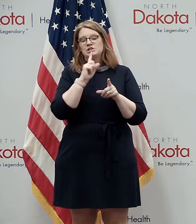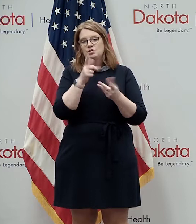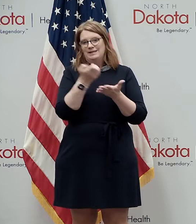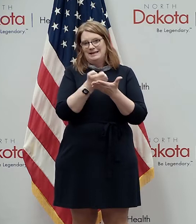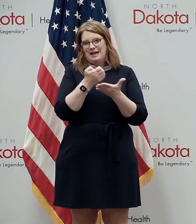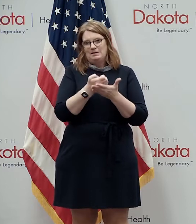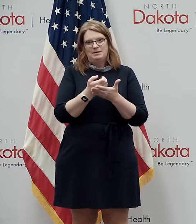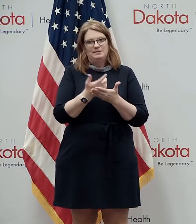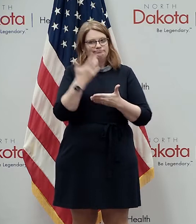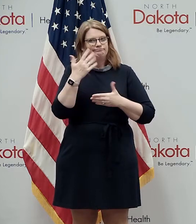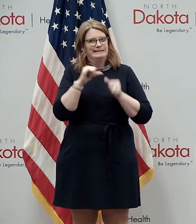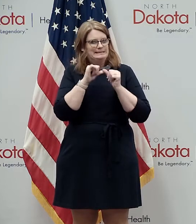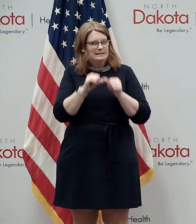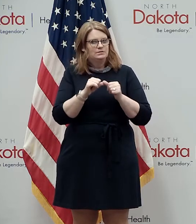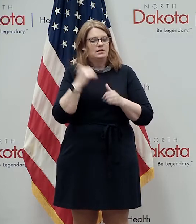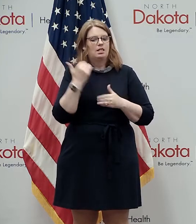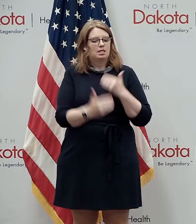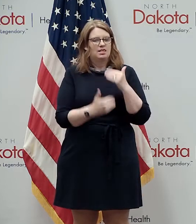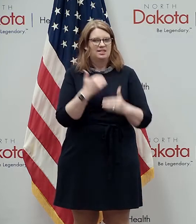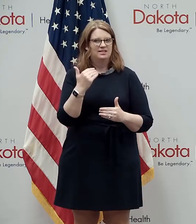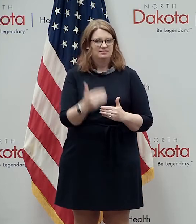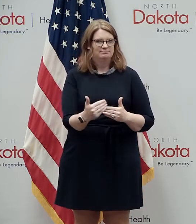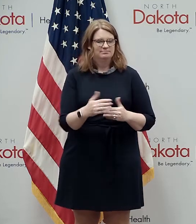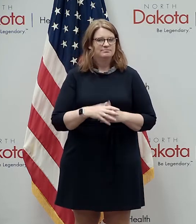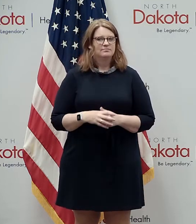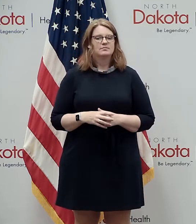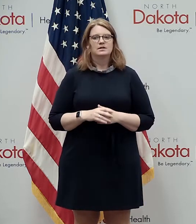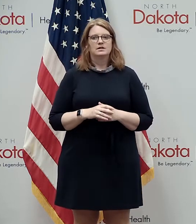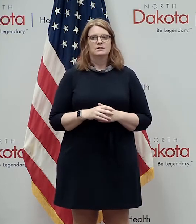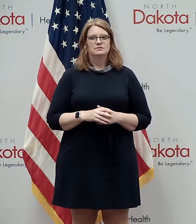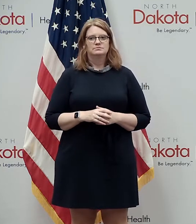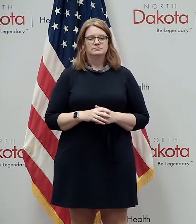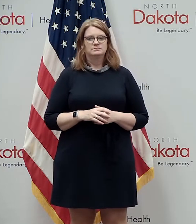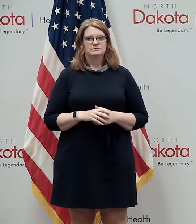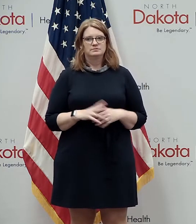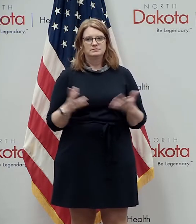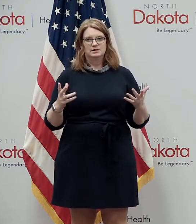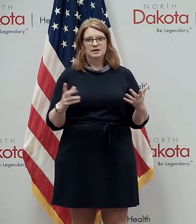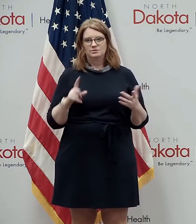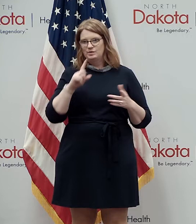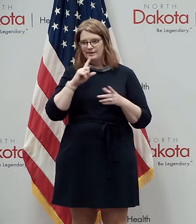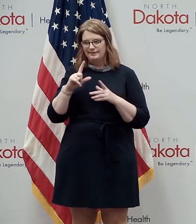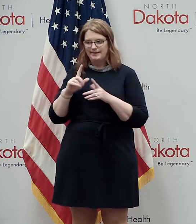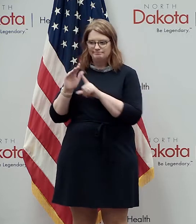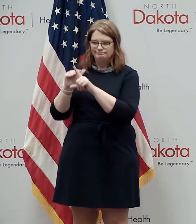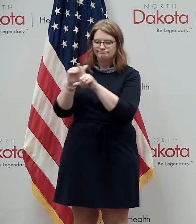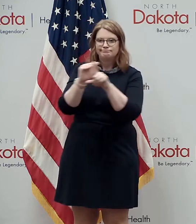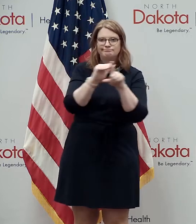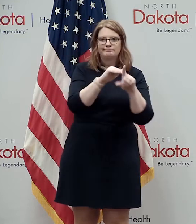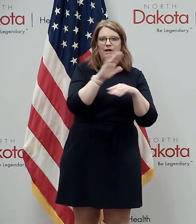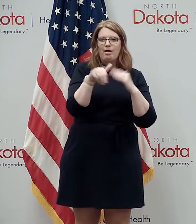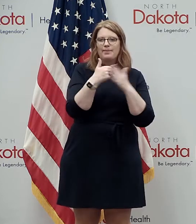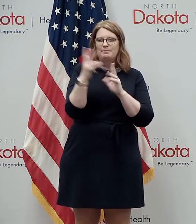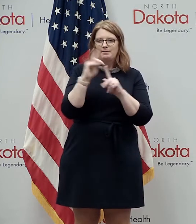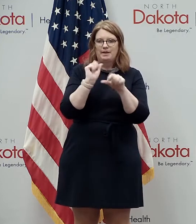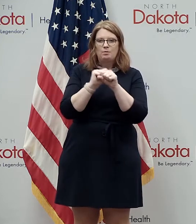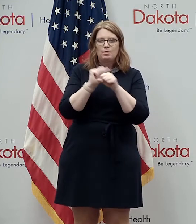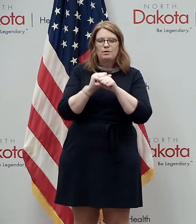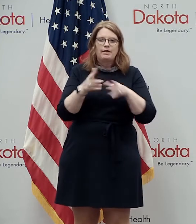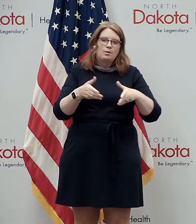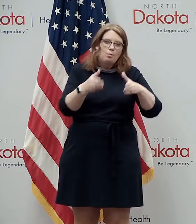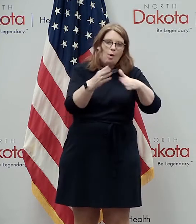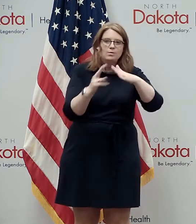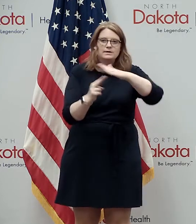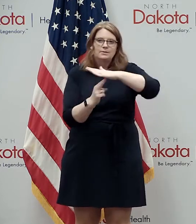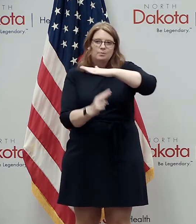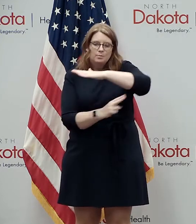economy keeps growing and going this summer given all the subcontractors they work with on roads and bridges lift